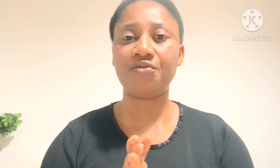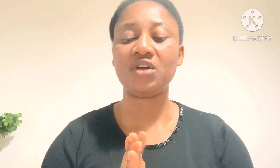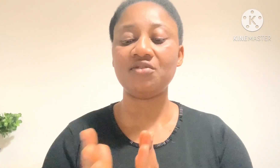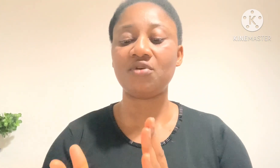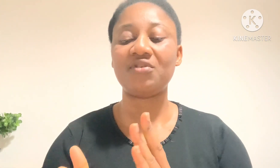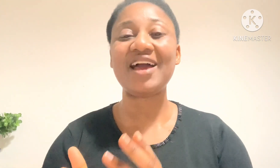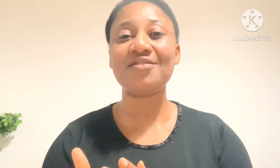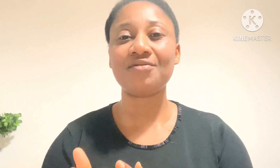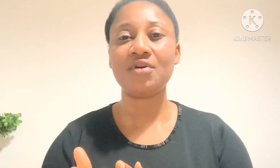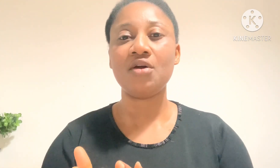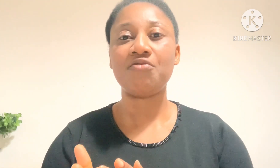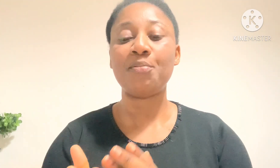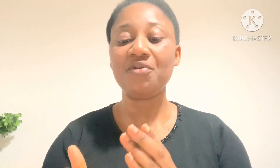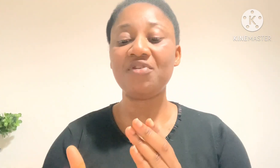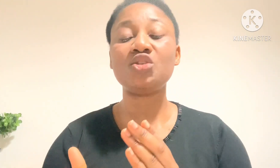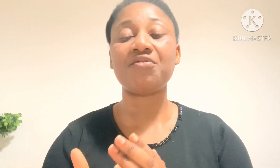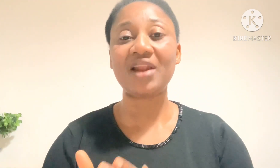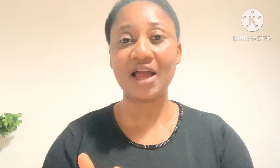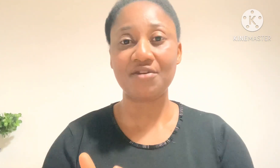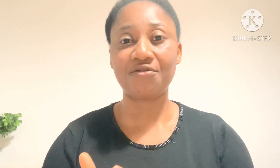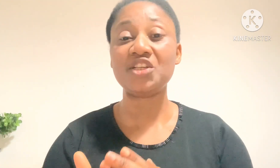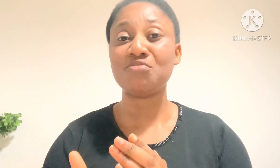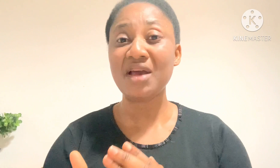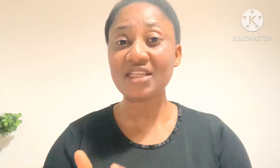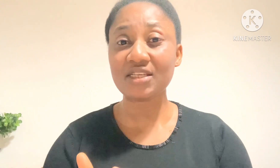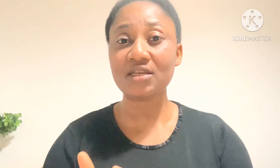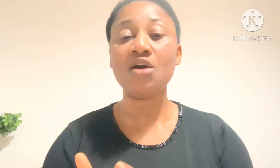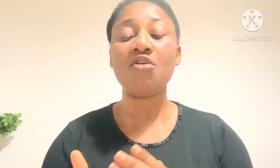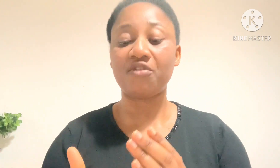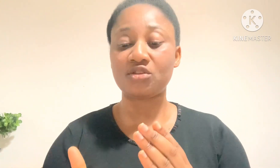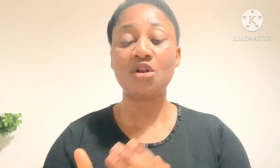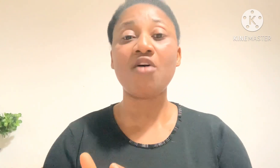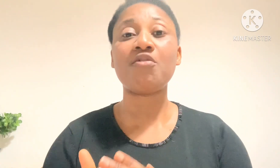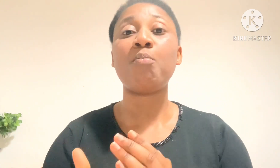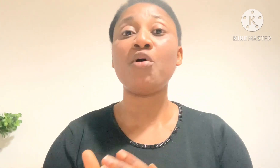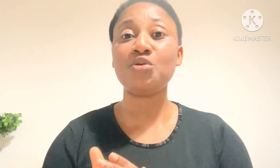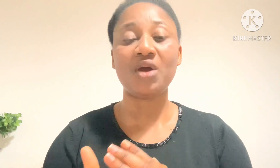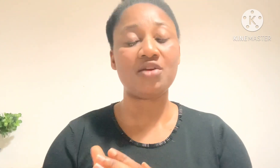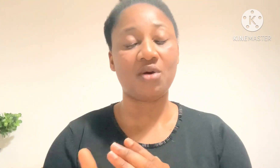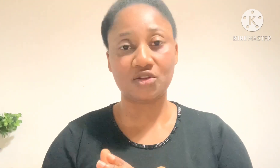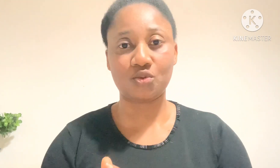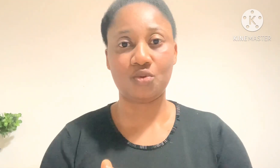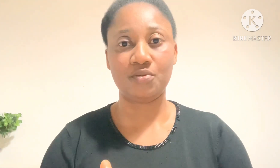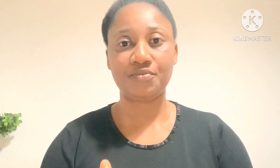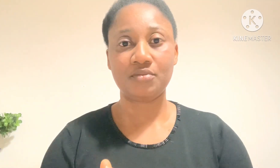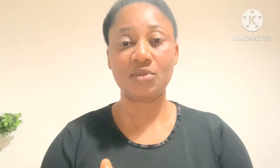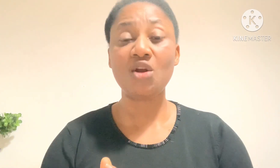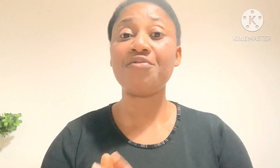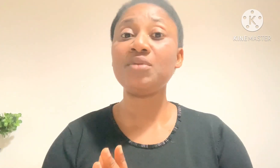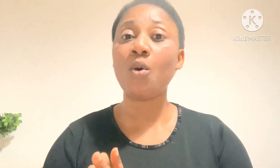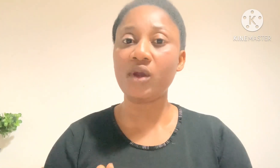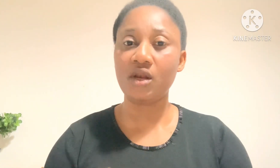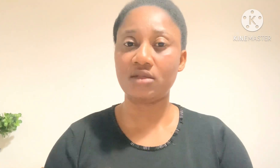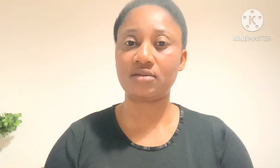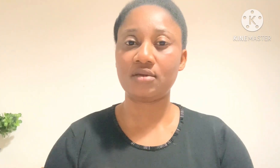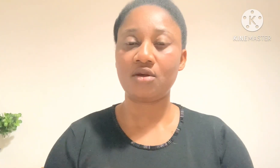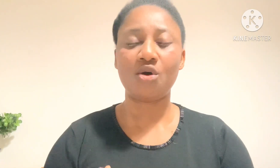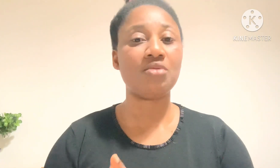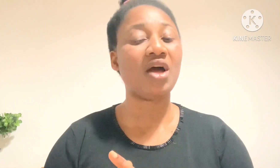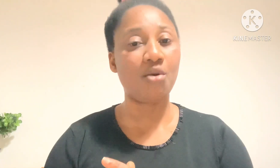for the gift of life, for the privilege of life, for His mercy, for His love upon you and your household. Not of Him that weaneth or Him that